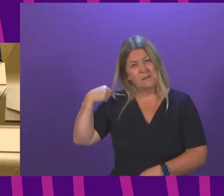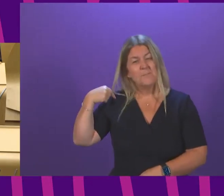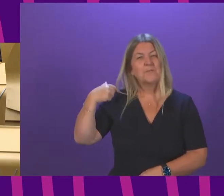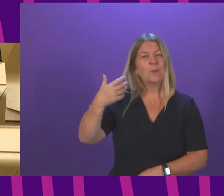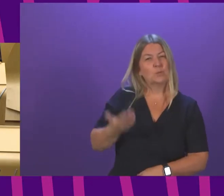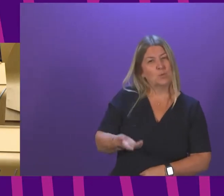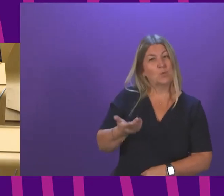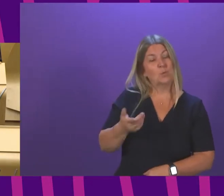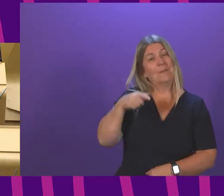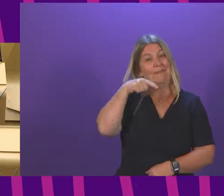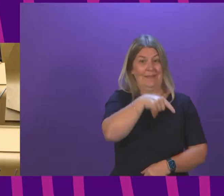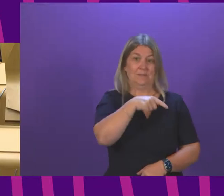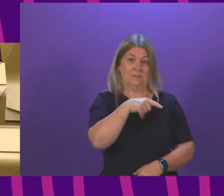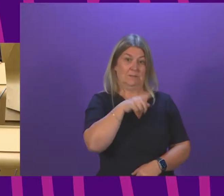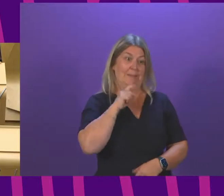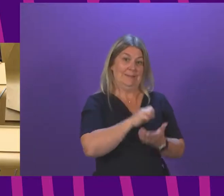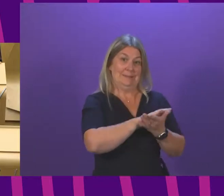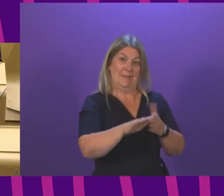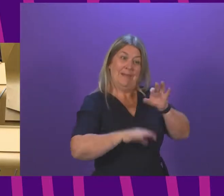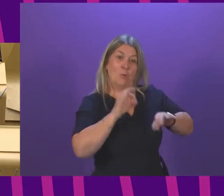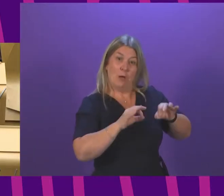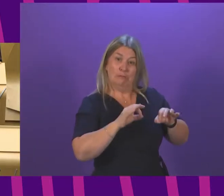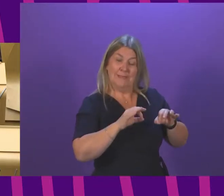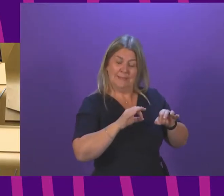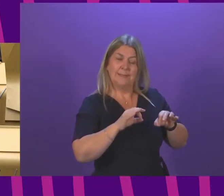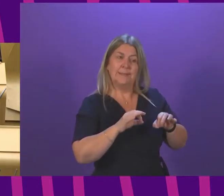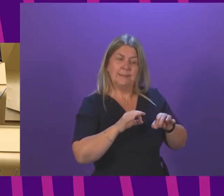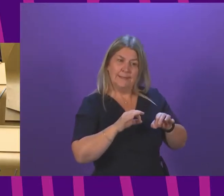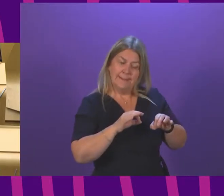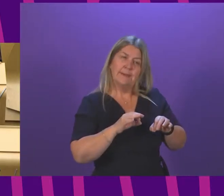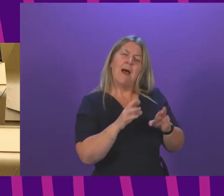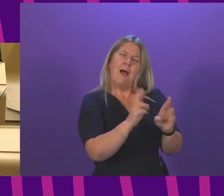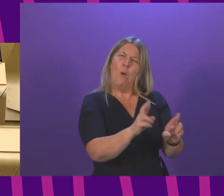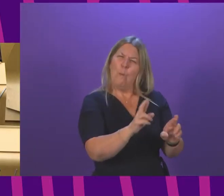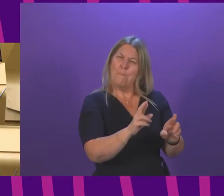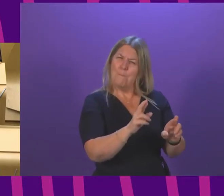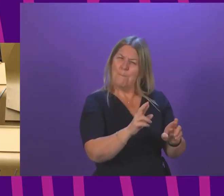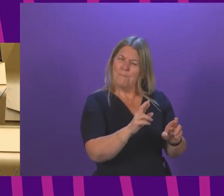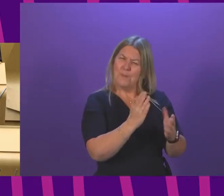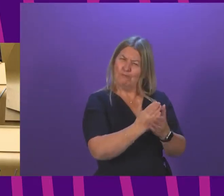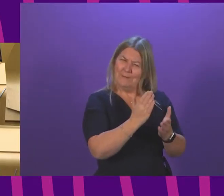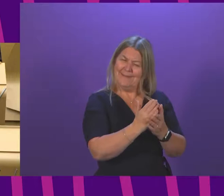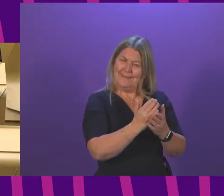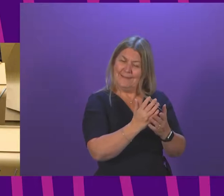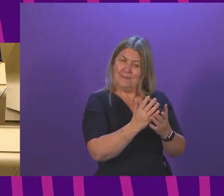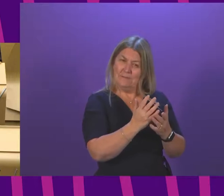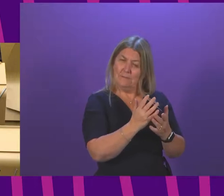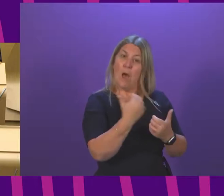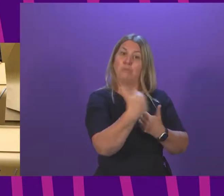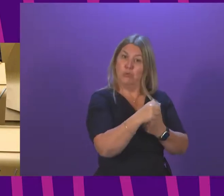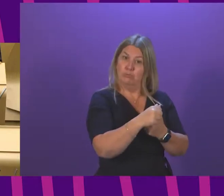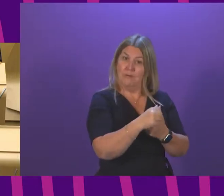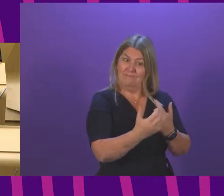is able to provide findings of the power that Lady Smith has expressed. And